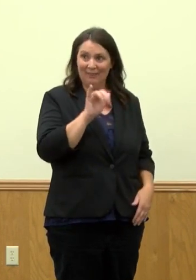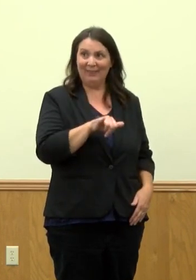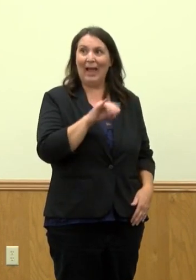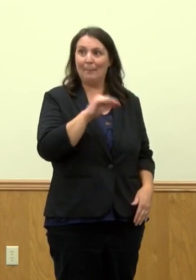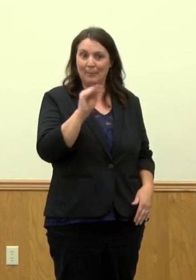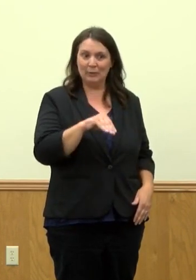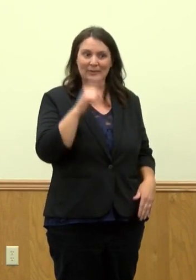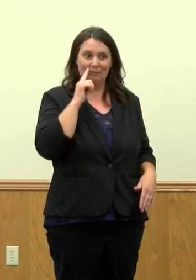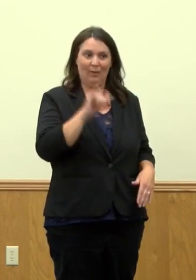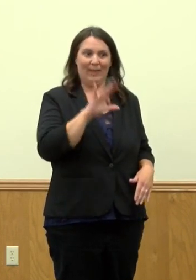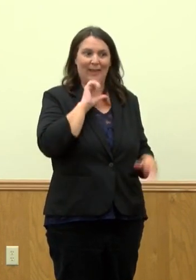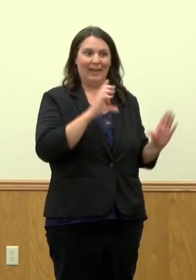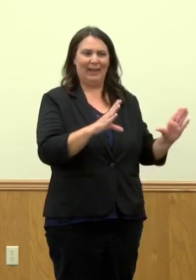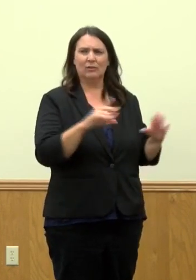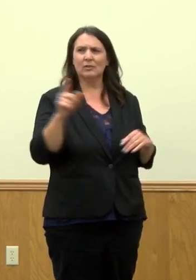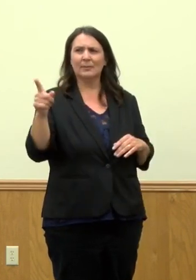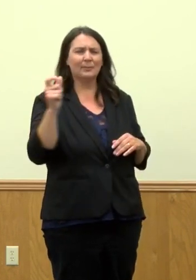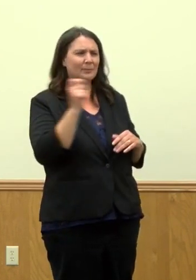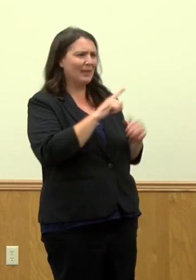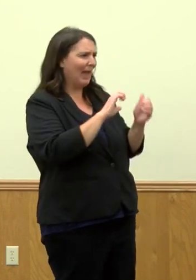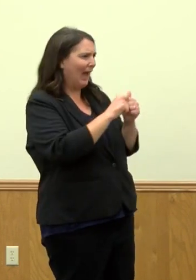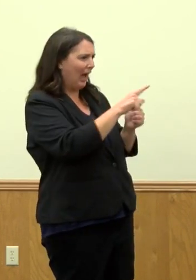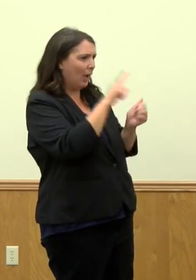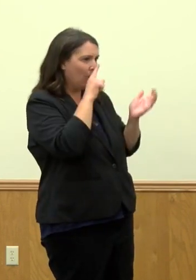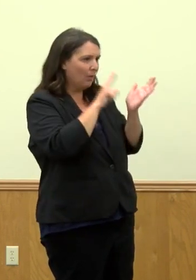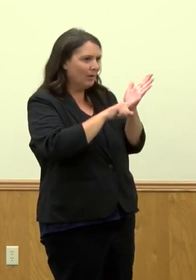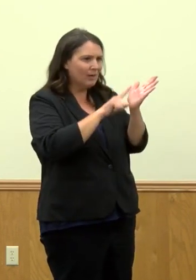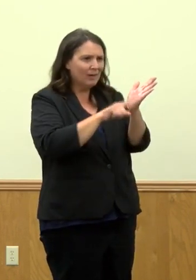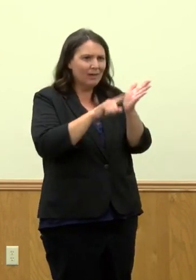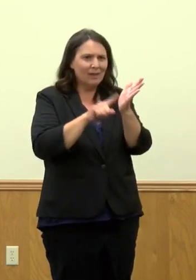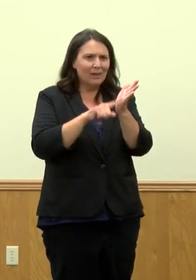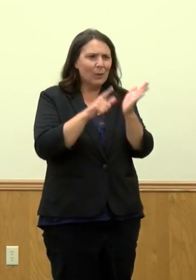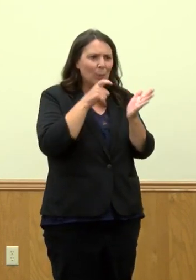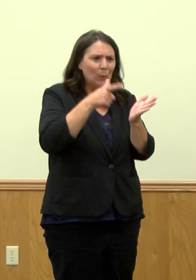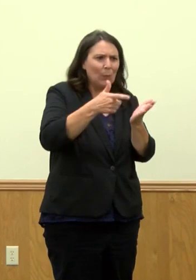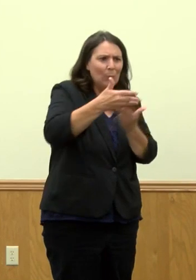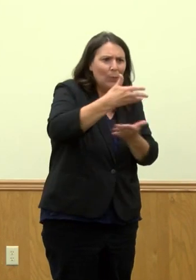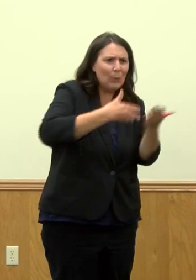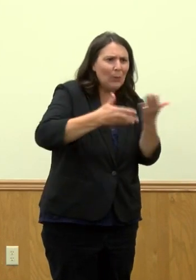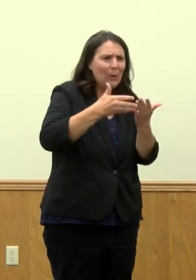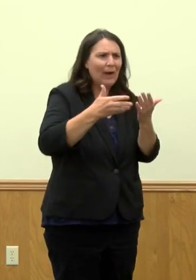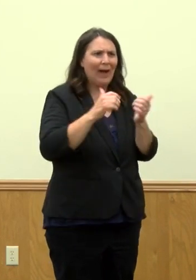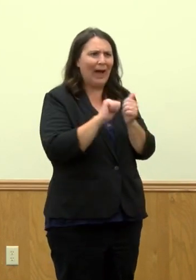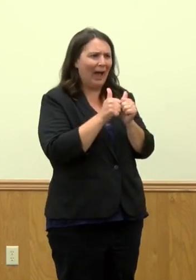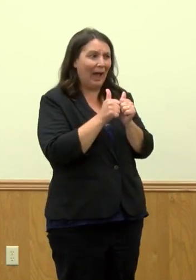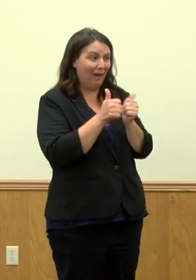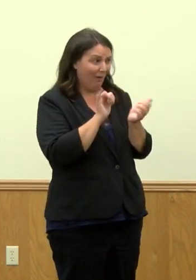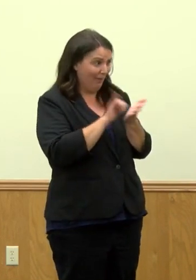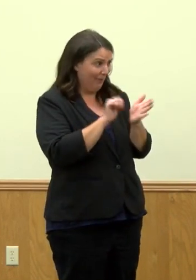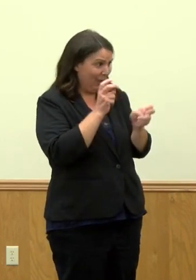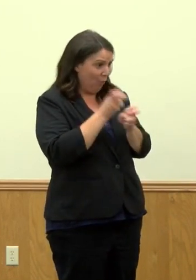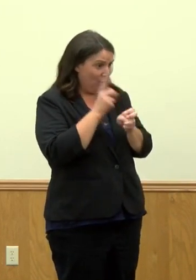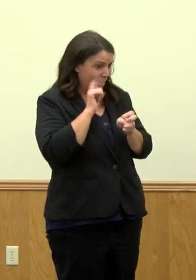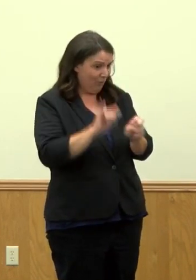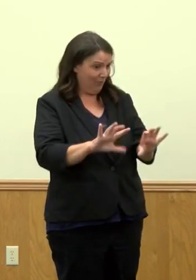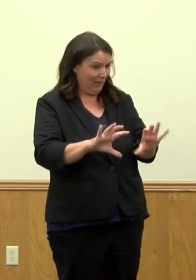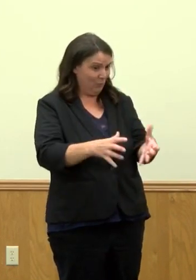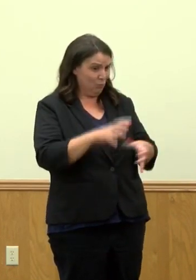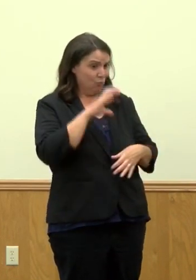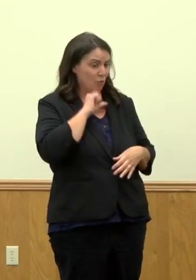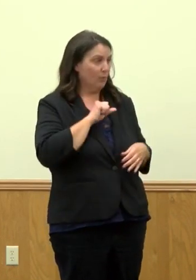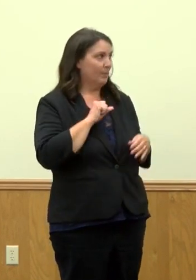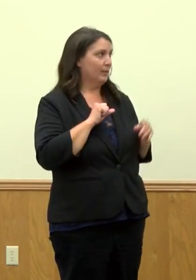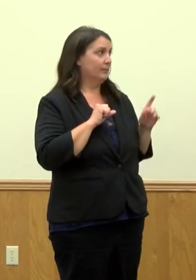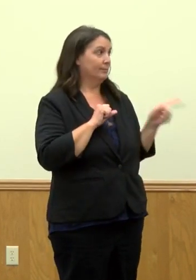And how is contact tracing done, especially with these younger? I mean, is that still ongoing and is it harder to do with younger groups or anything like that? So